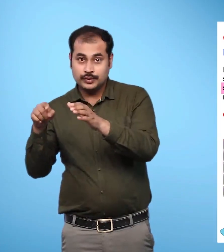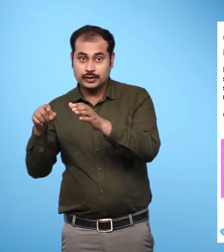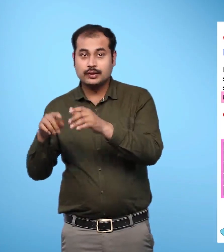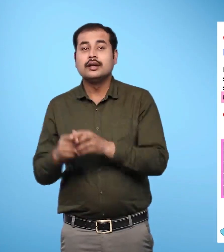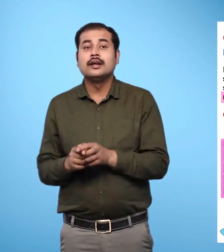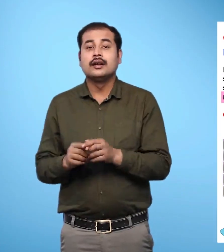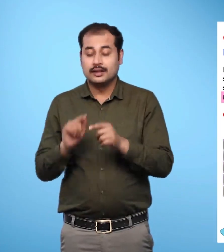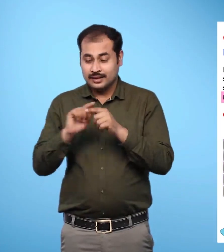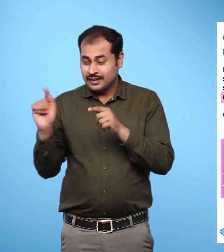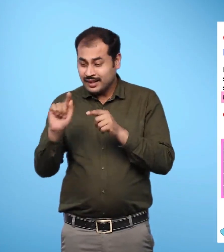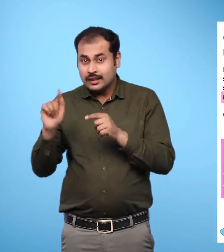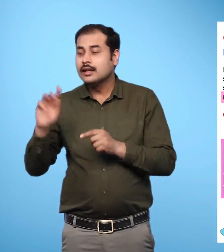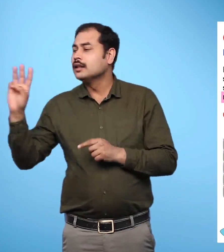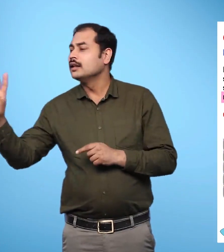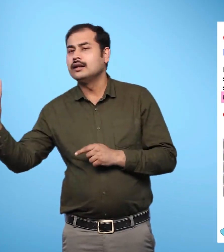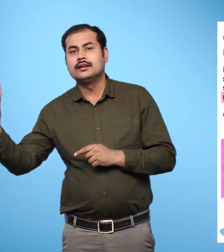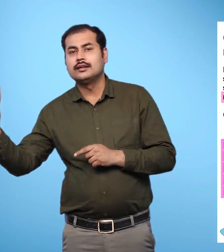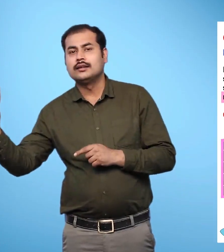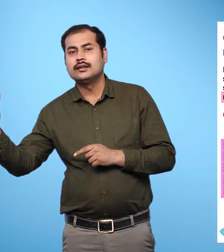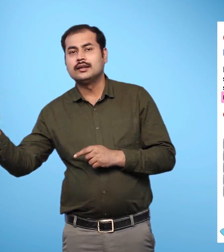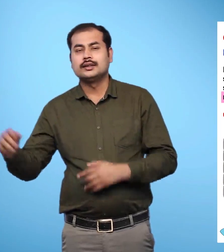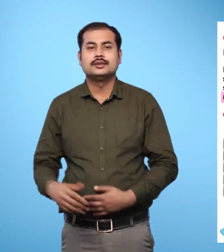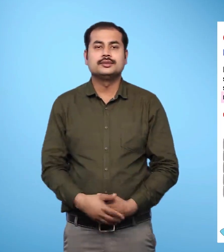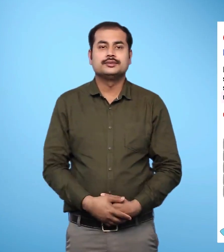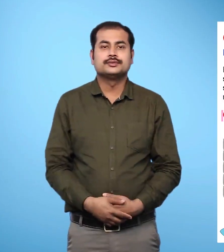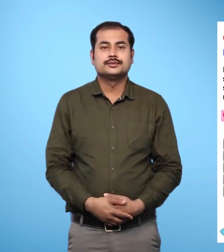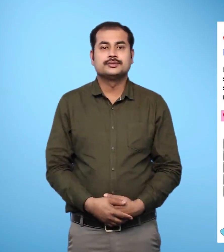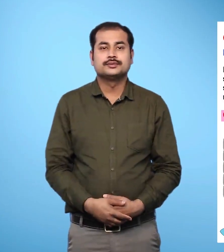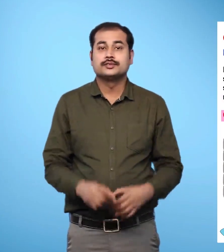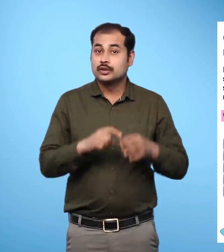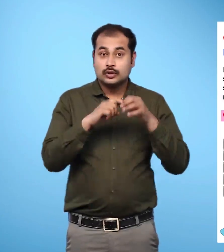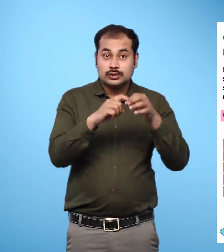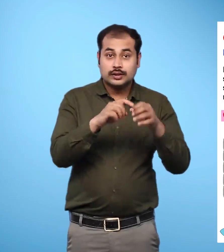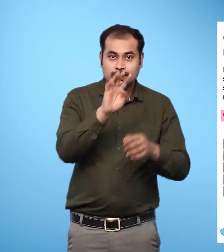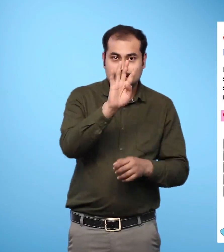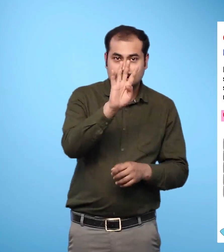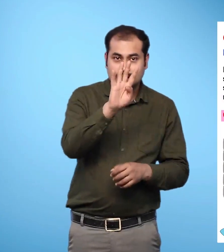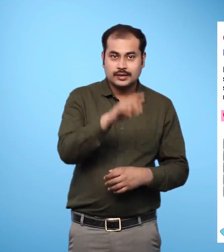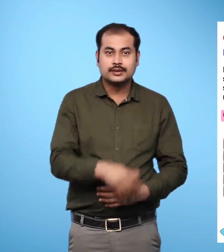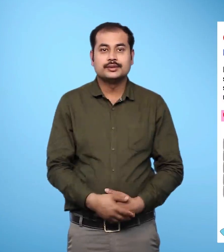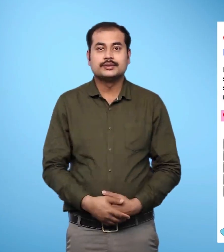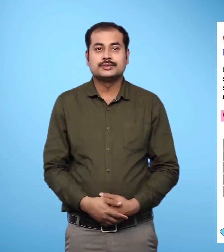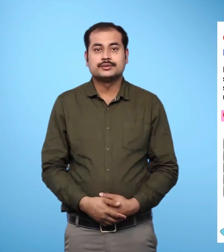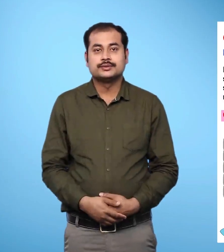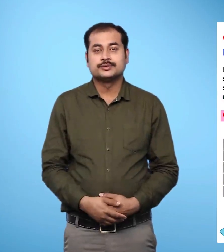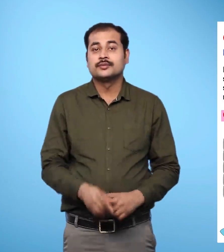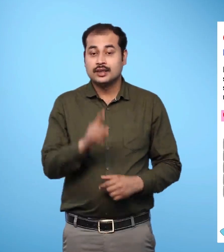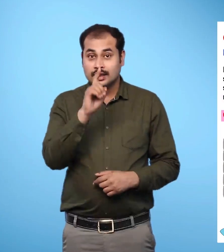matchsticks is shown together. Question 4 Question is 10